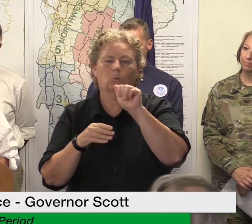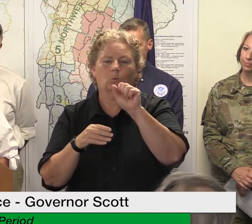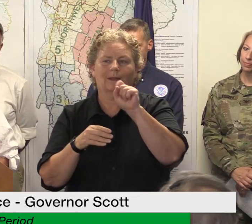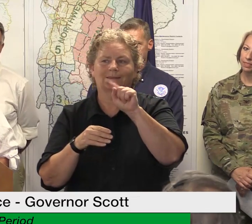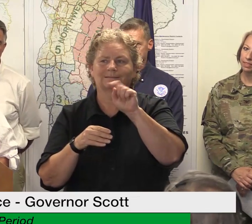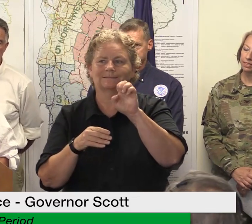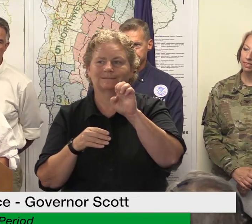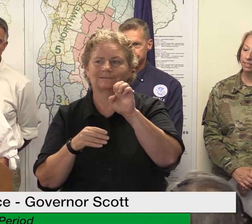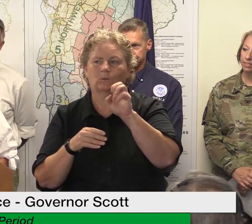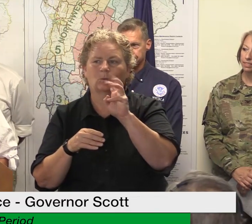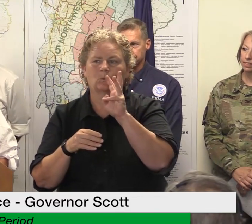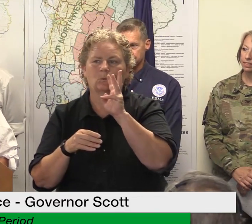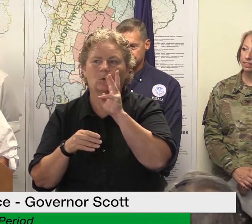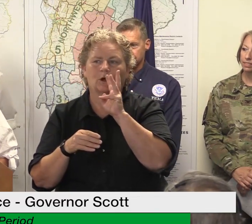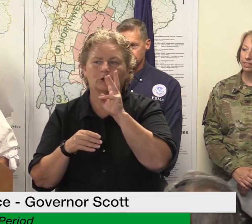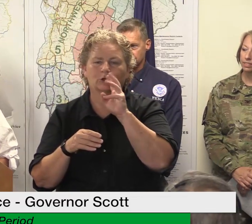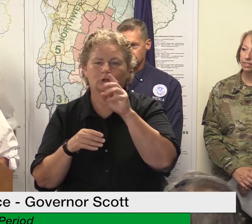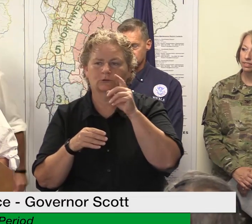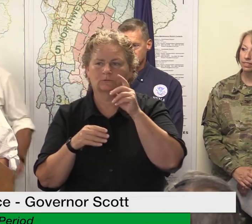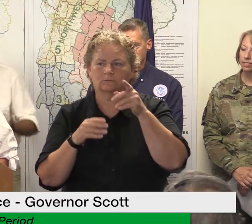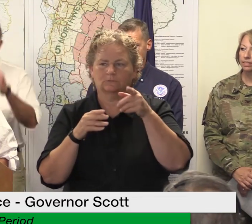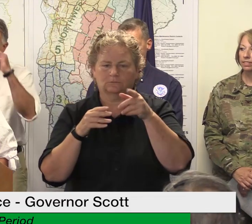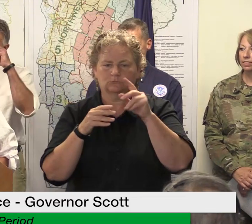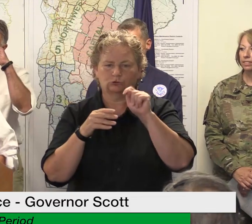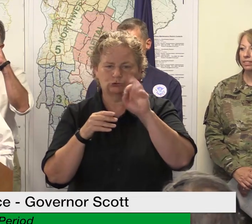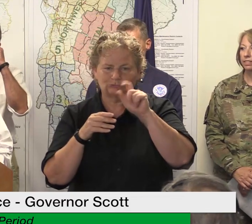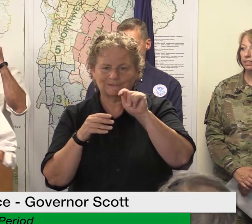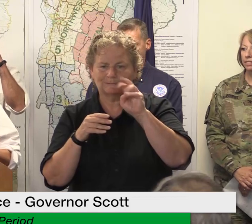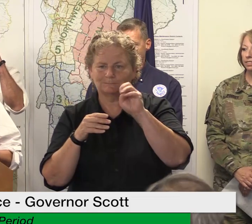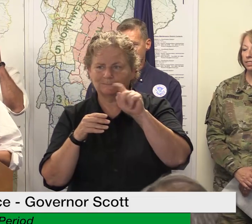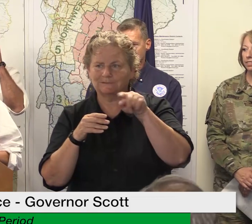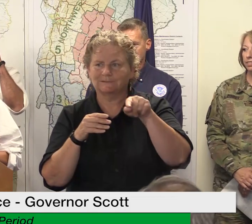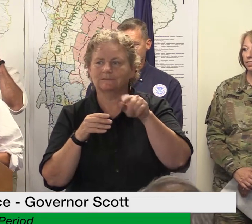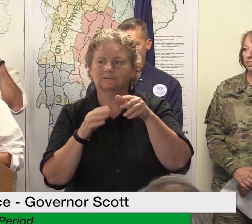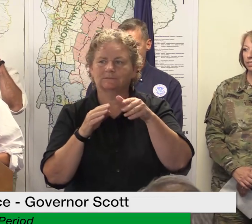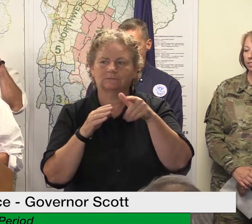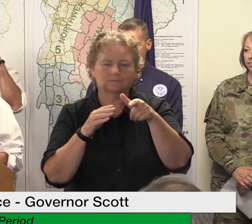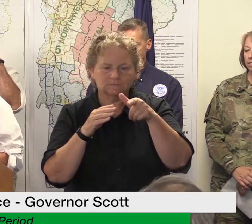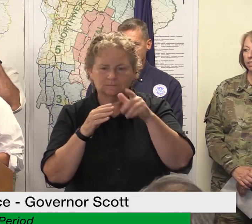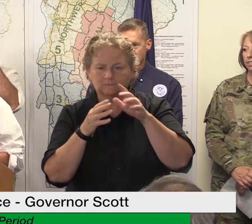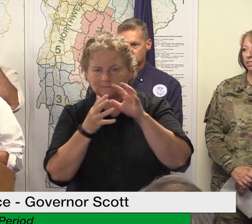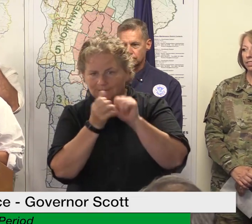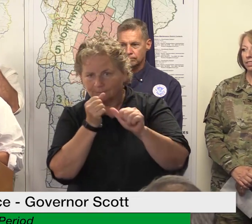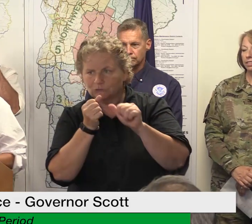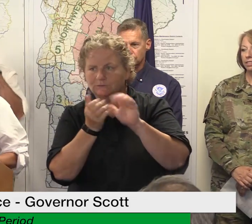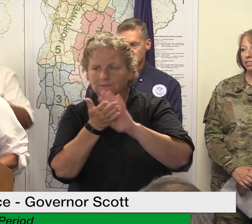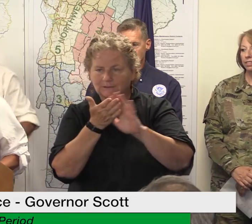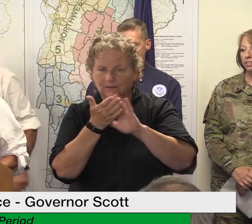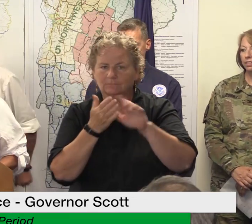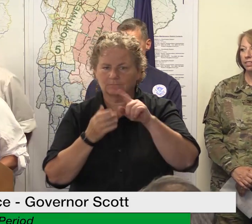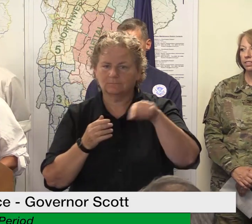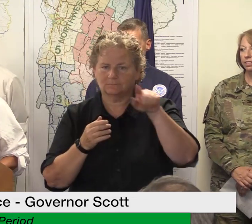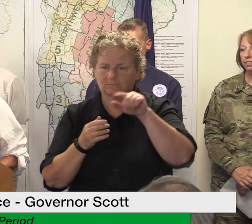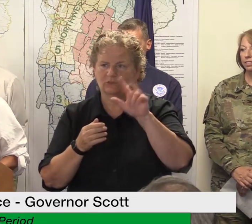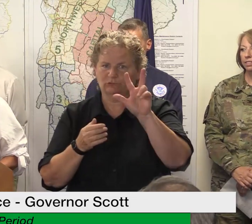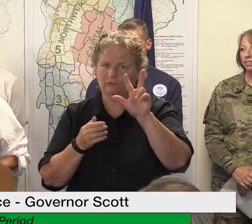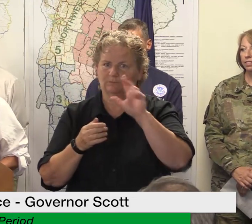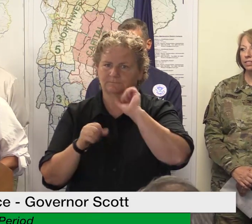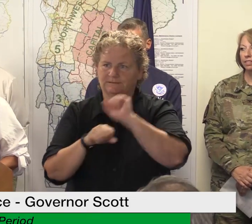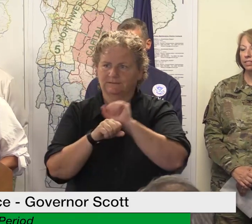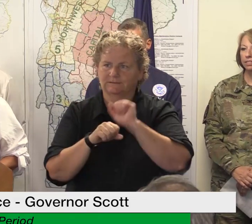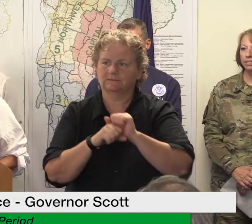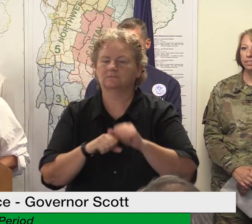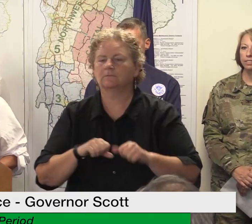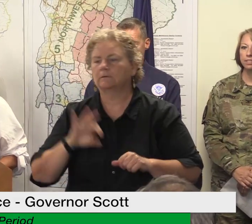facilities that have received operational damage meaning high flows entering the plant adversely affected the way the plant